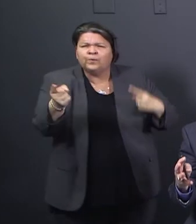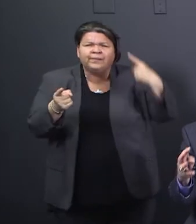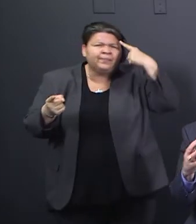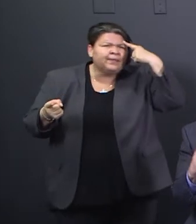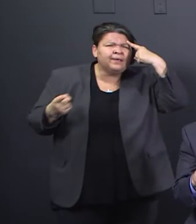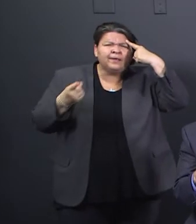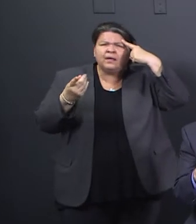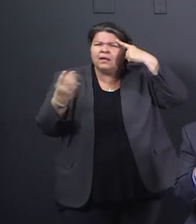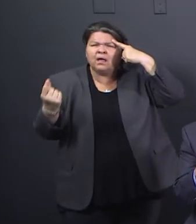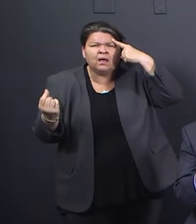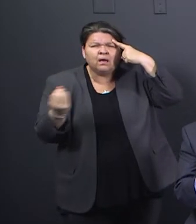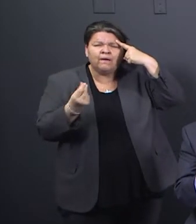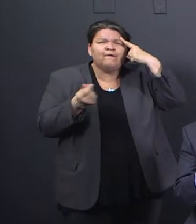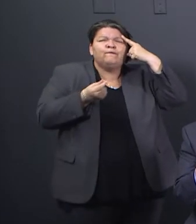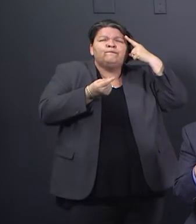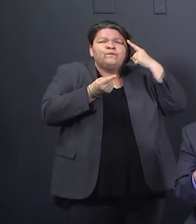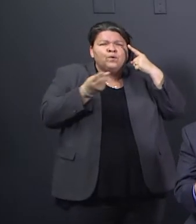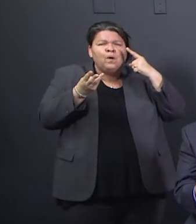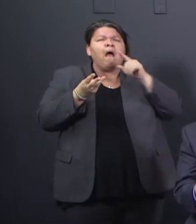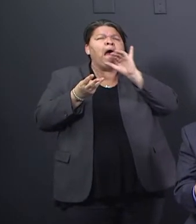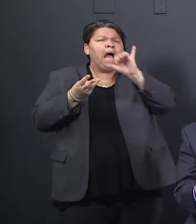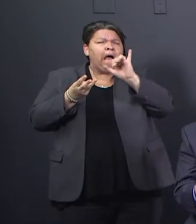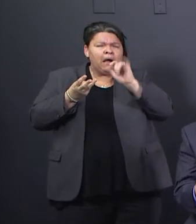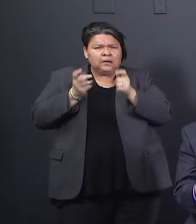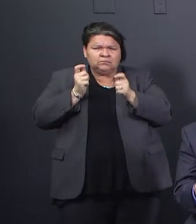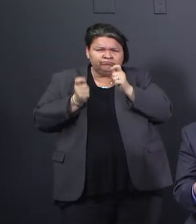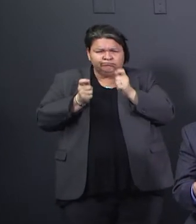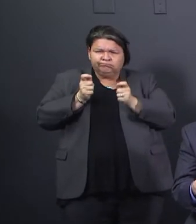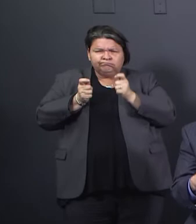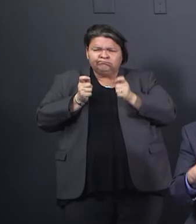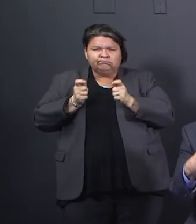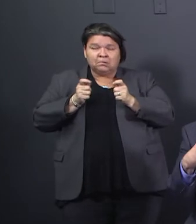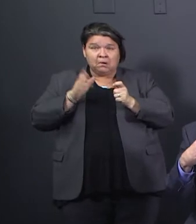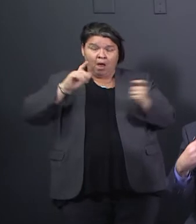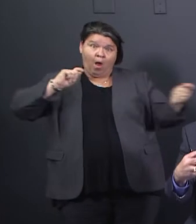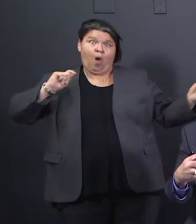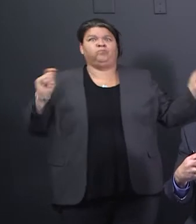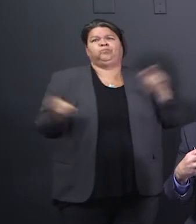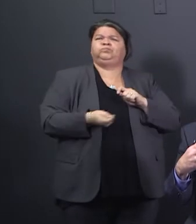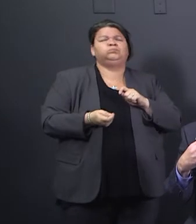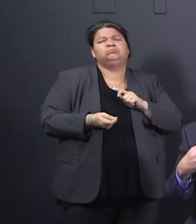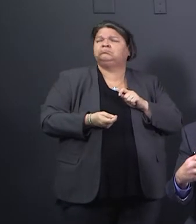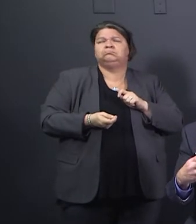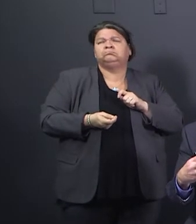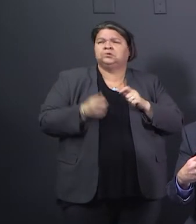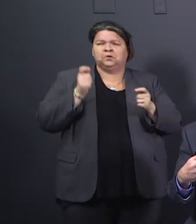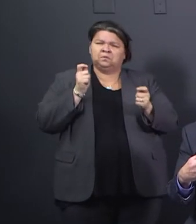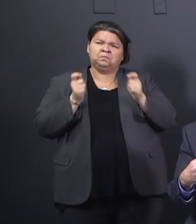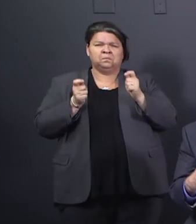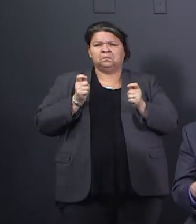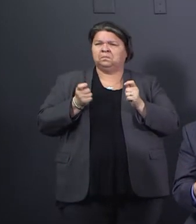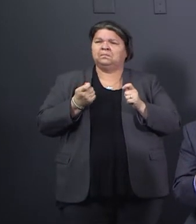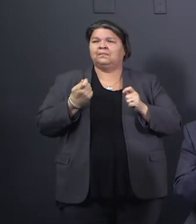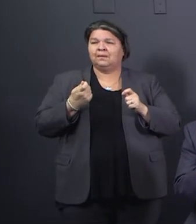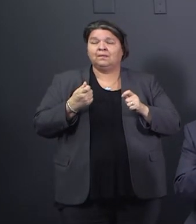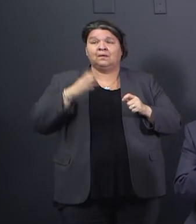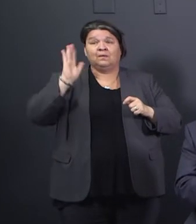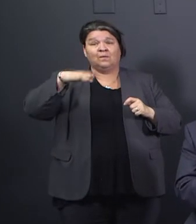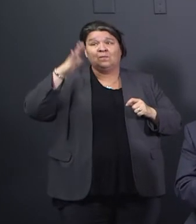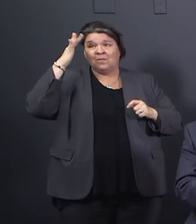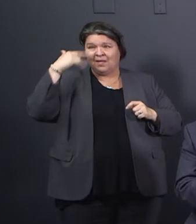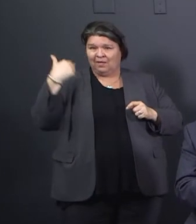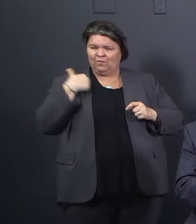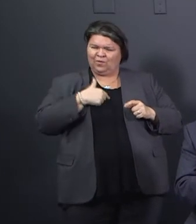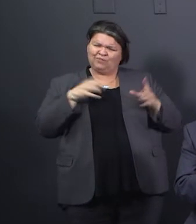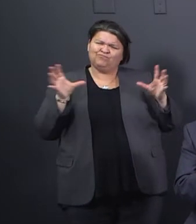So that's what happens when you collaborate with one another. And we've done that since the very beginning. You know, our